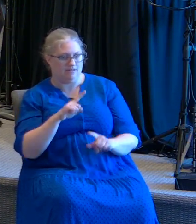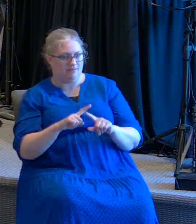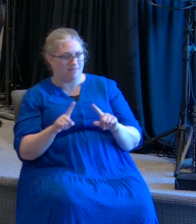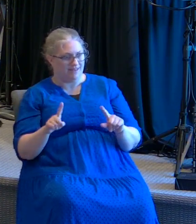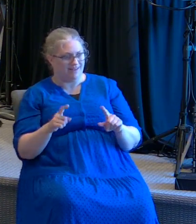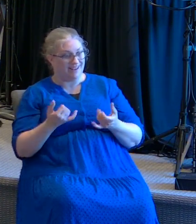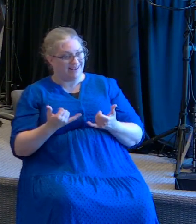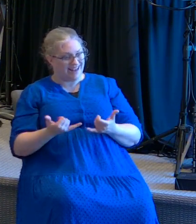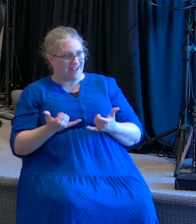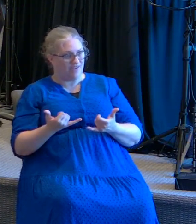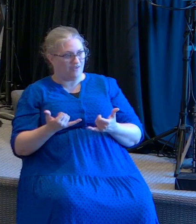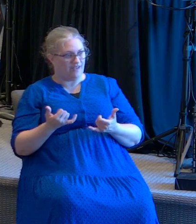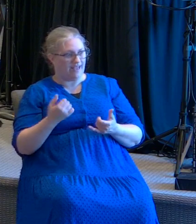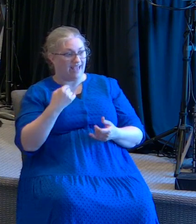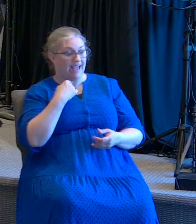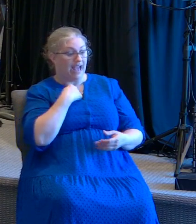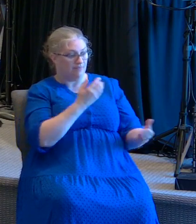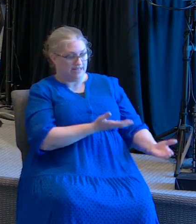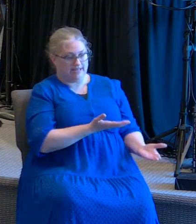I'm carrying you out